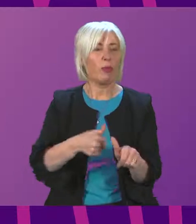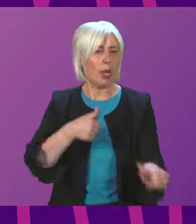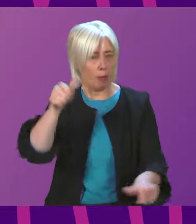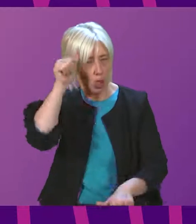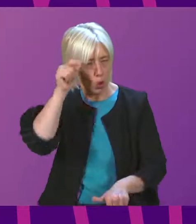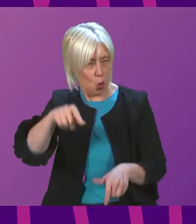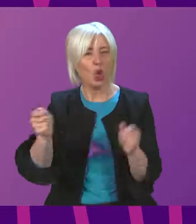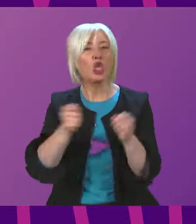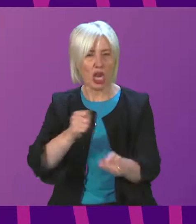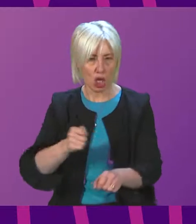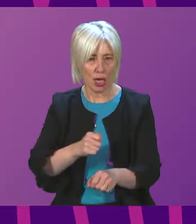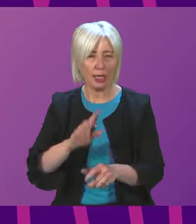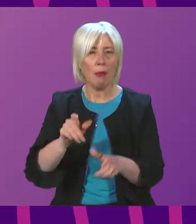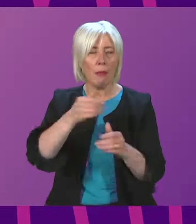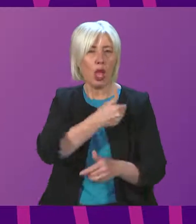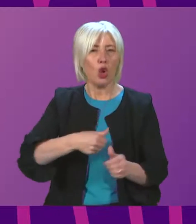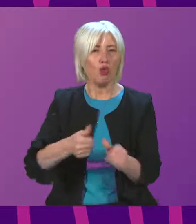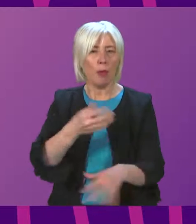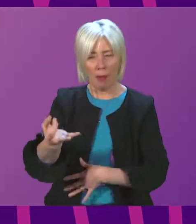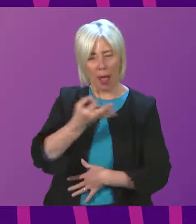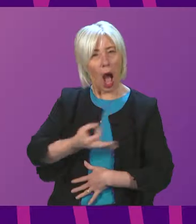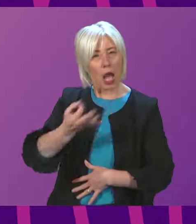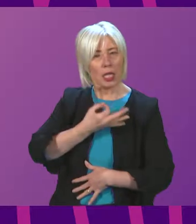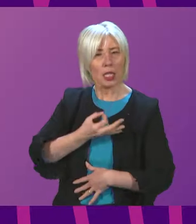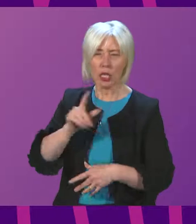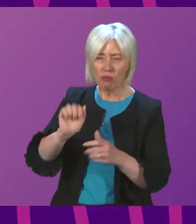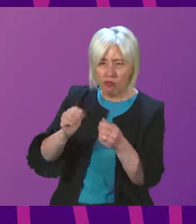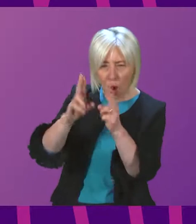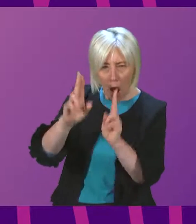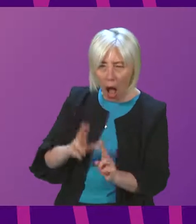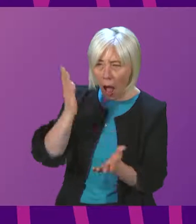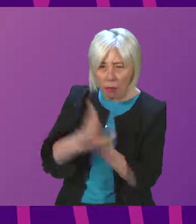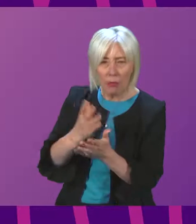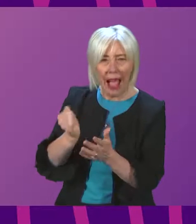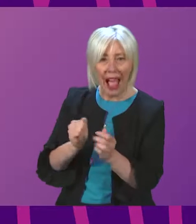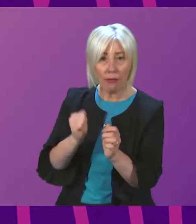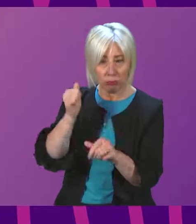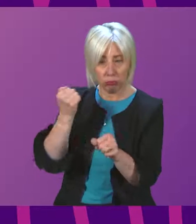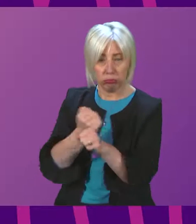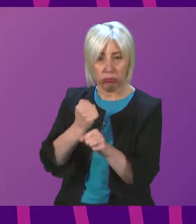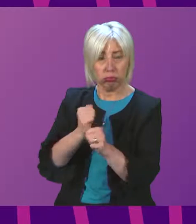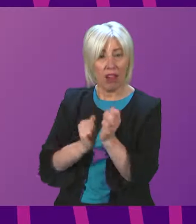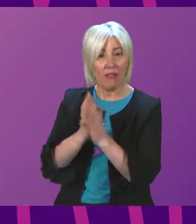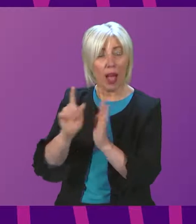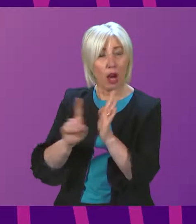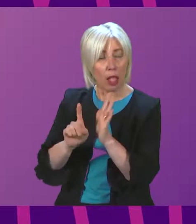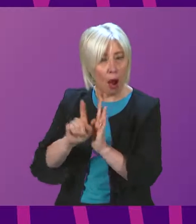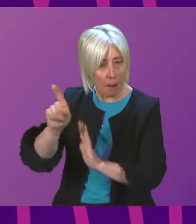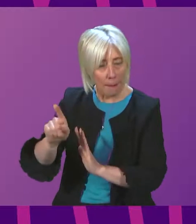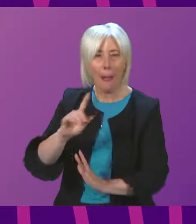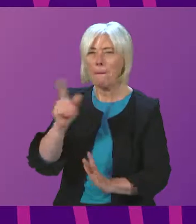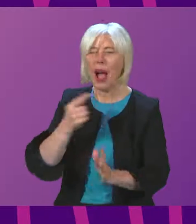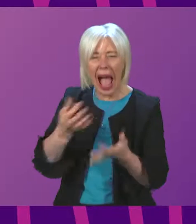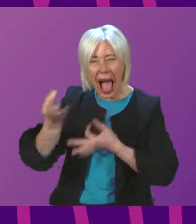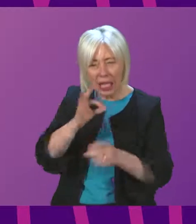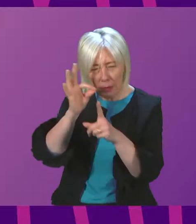stated that while insurers may ask customers questions about whether the property is fitted with working fire alarms, they are not likely to ask questions